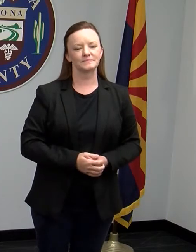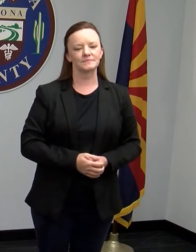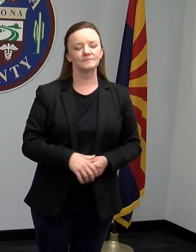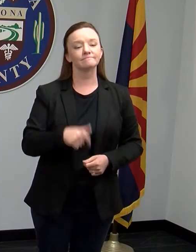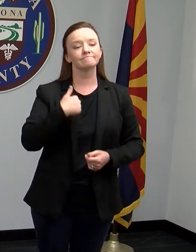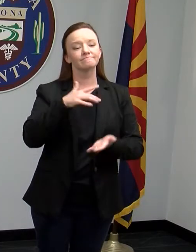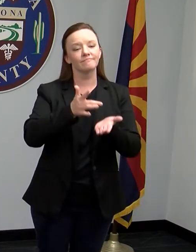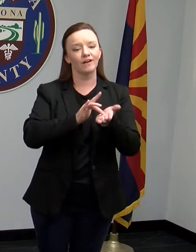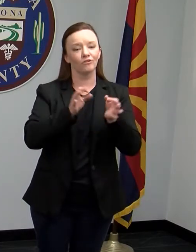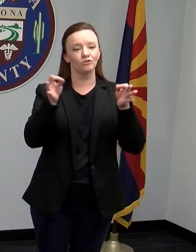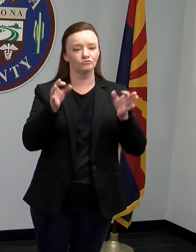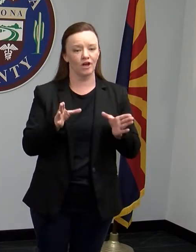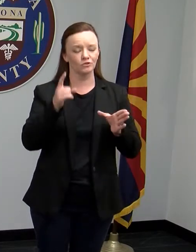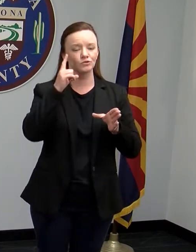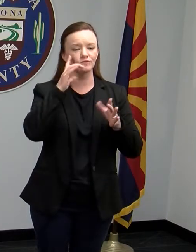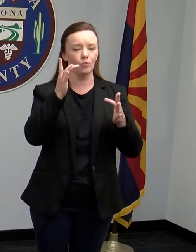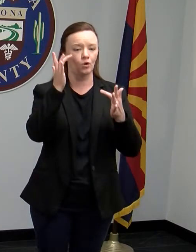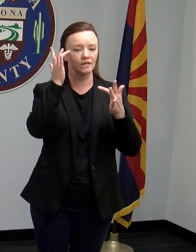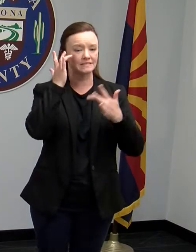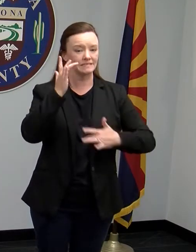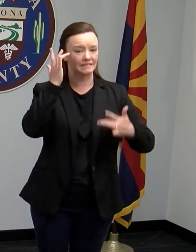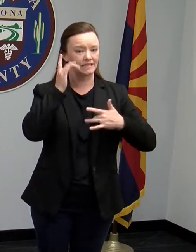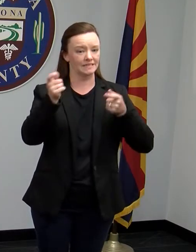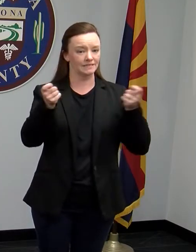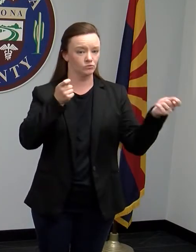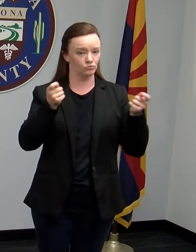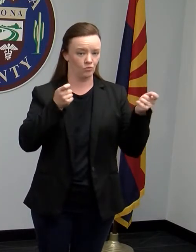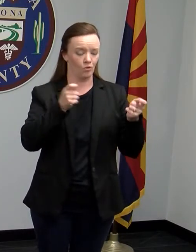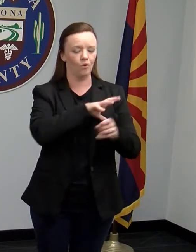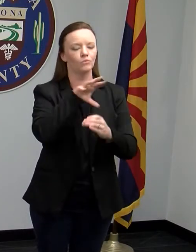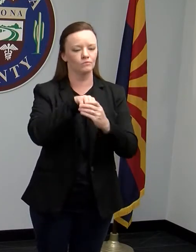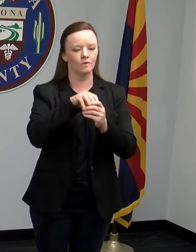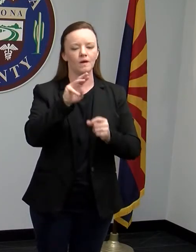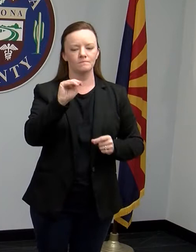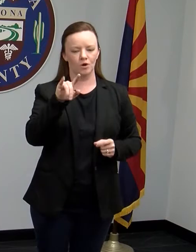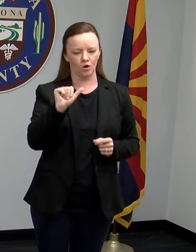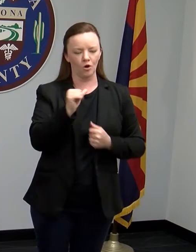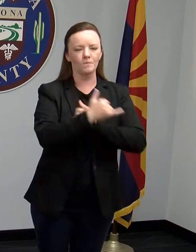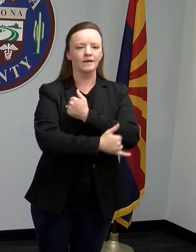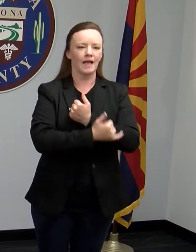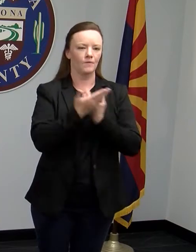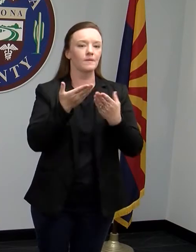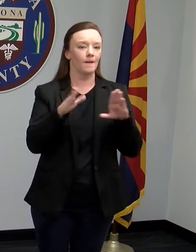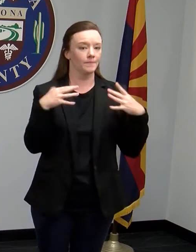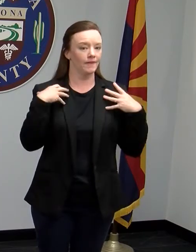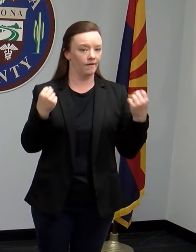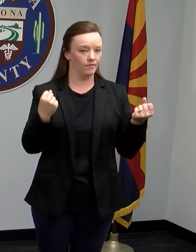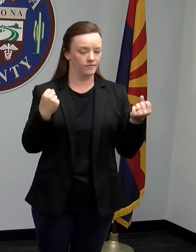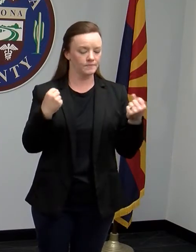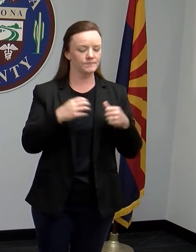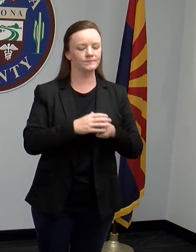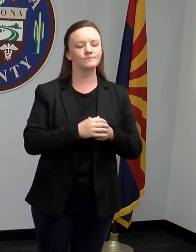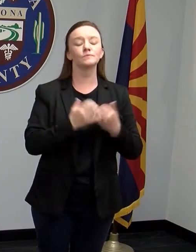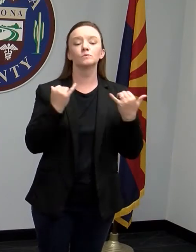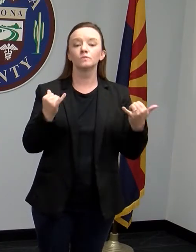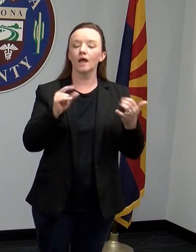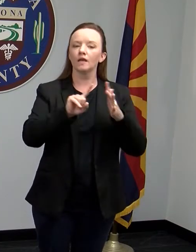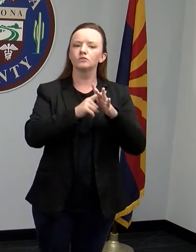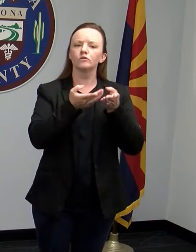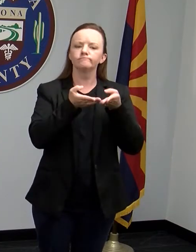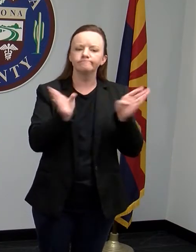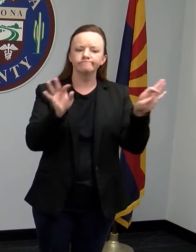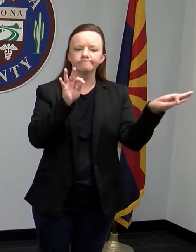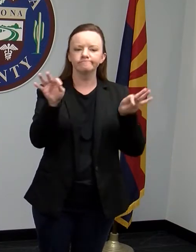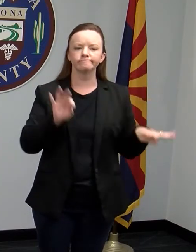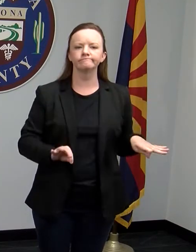-E, Medical Director for Disease Control at Maricopa County Public Health. So I want to start today with an overview of where we are with